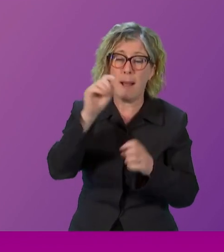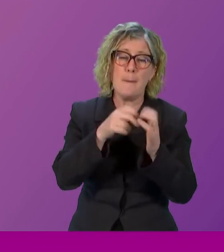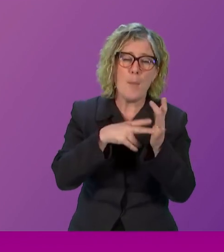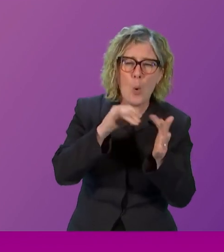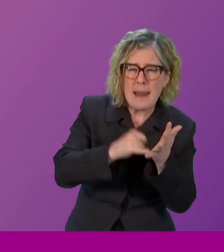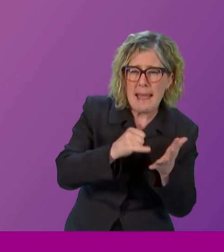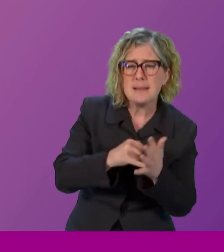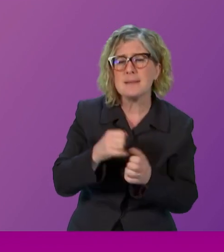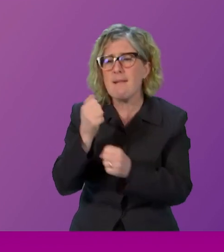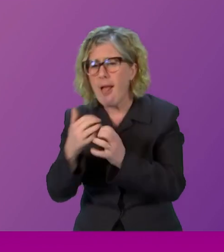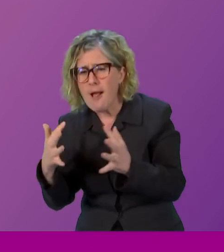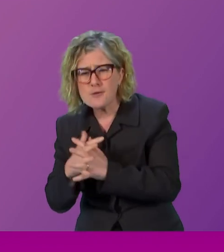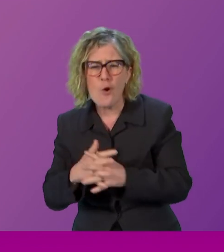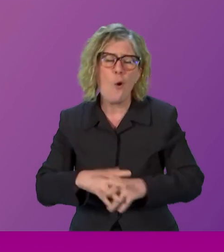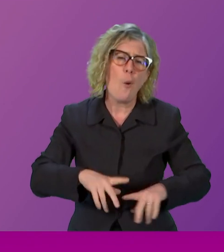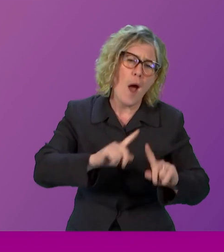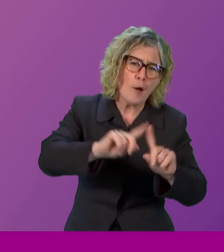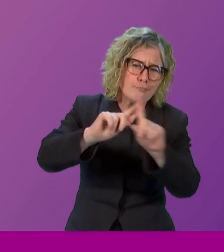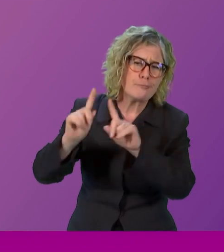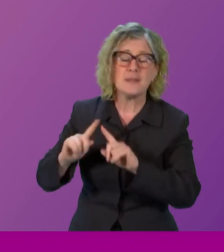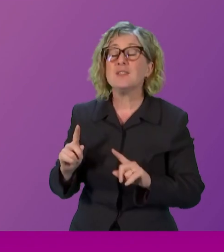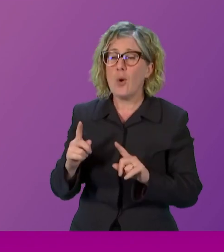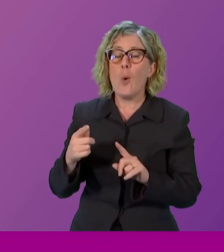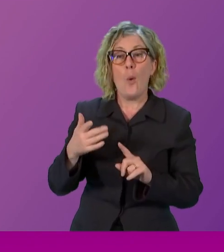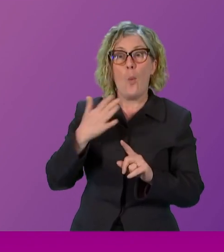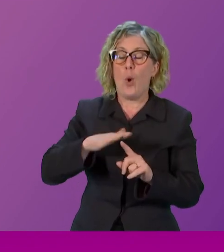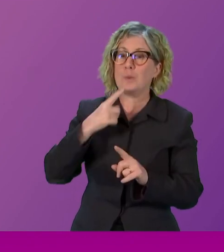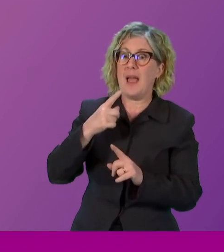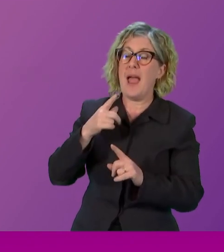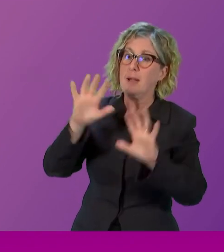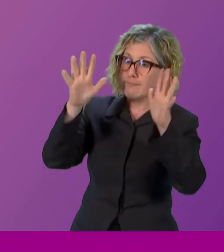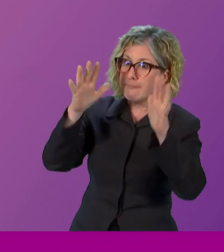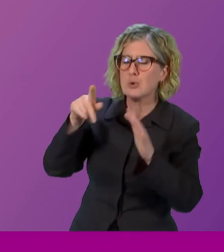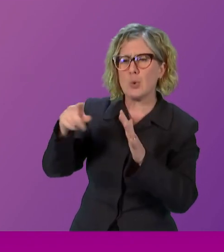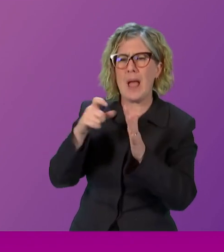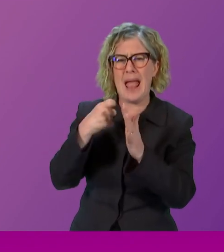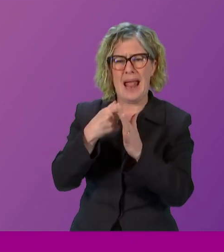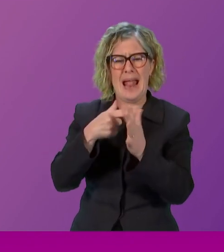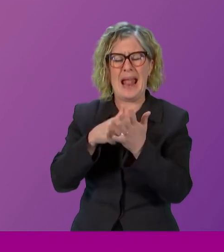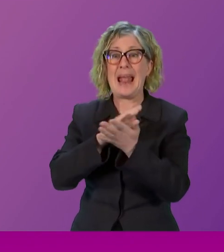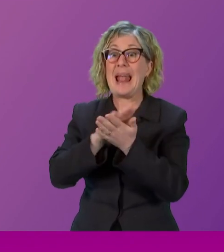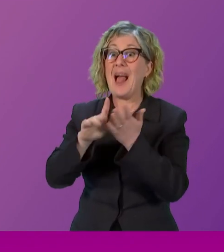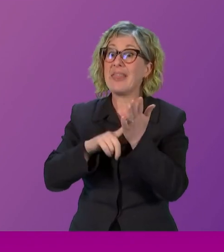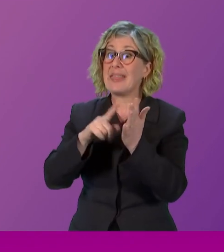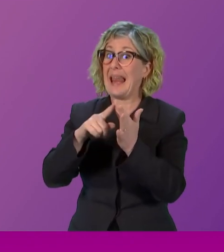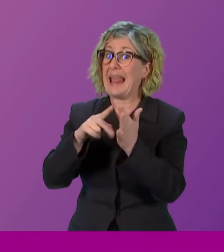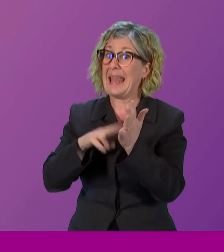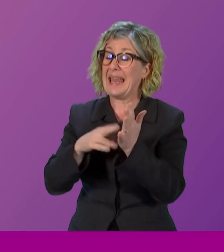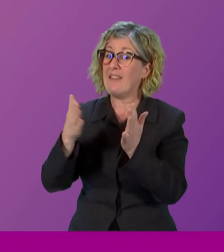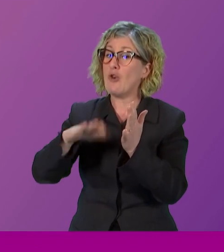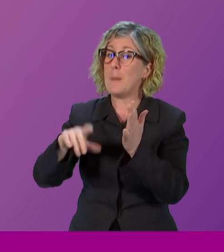shout out to Kathleen from CNICL, who made this beautiful badge.